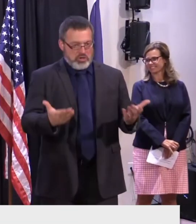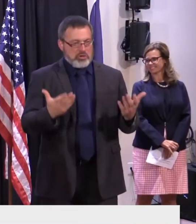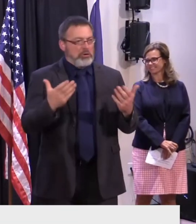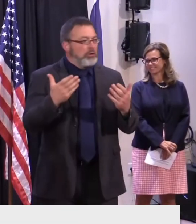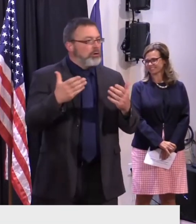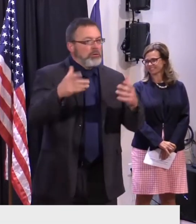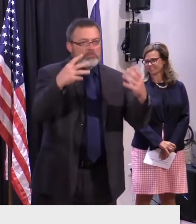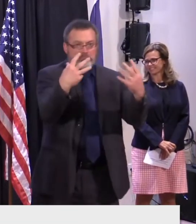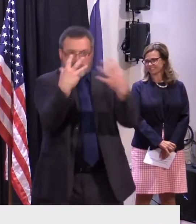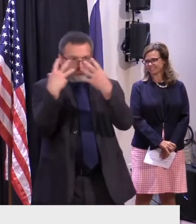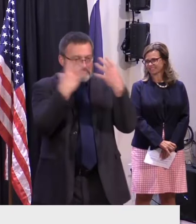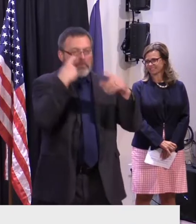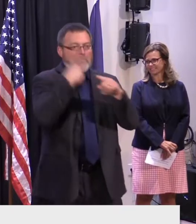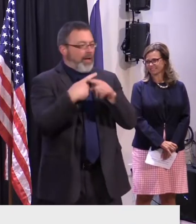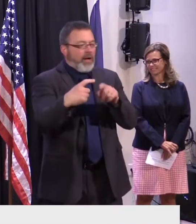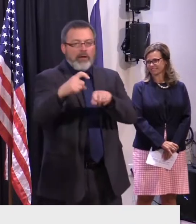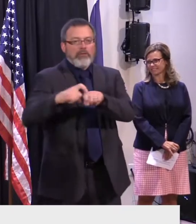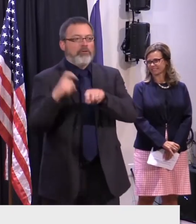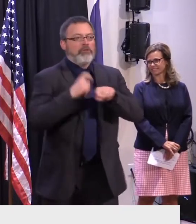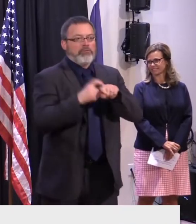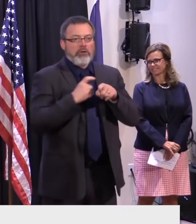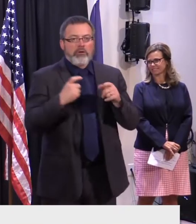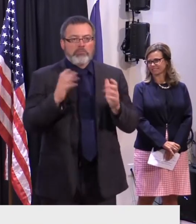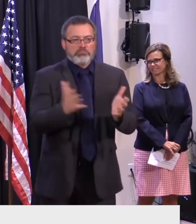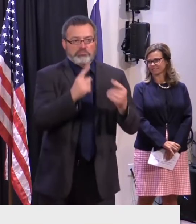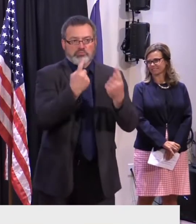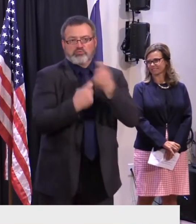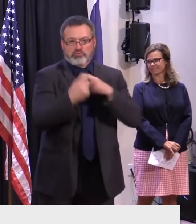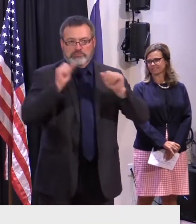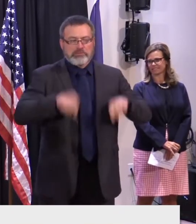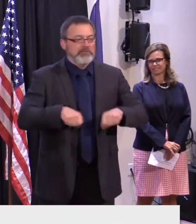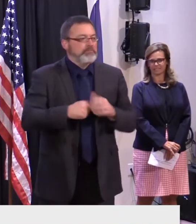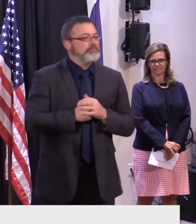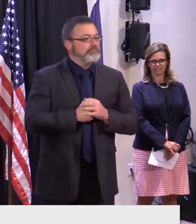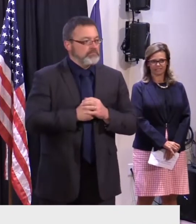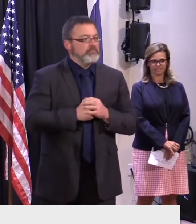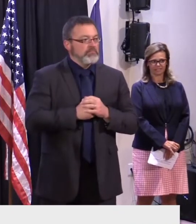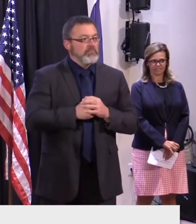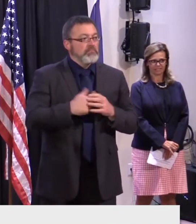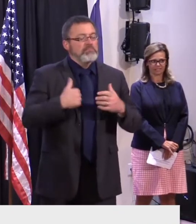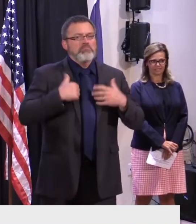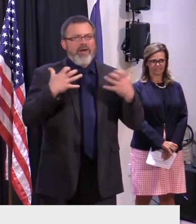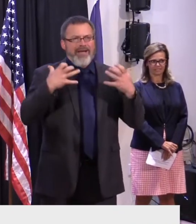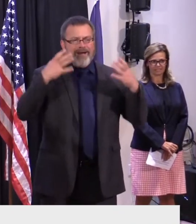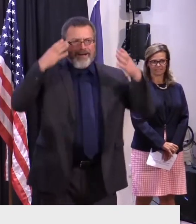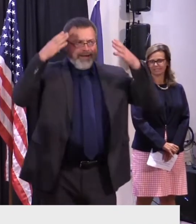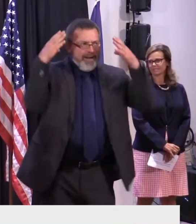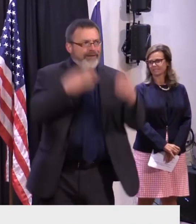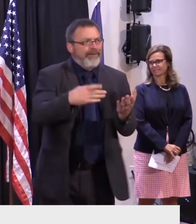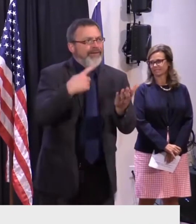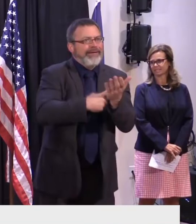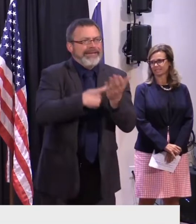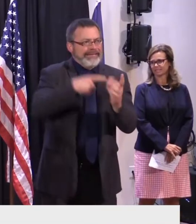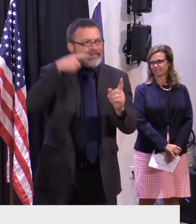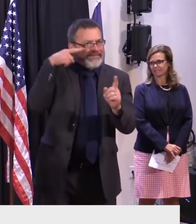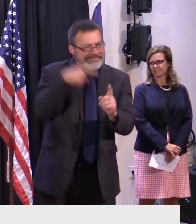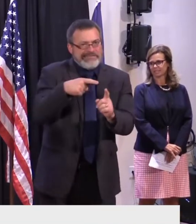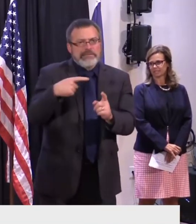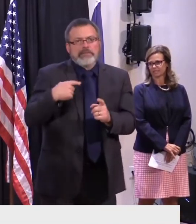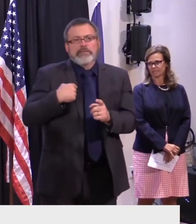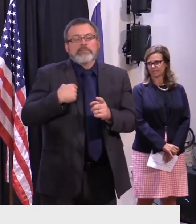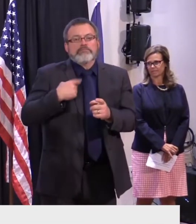wanted to. I wanted to spend a few minutes today highlighting the trip we took to Montreal last week